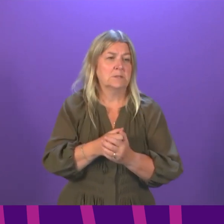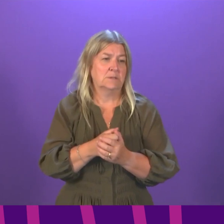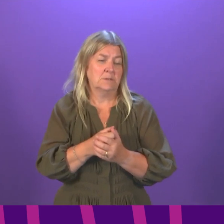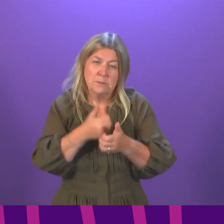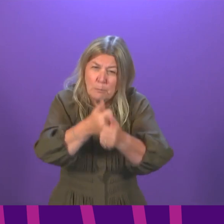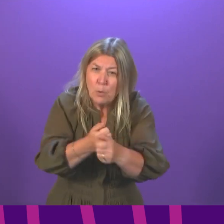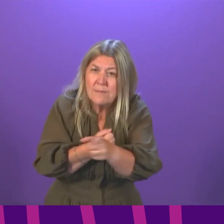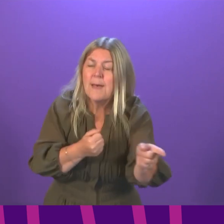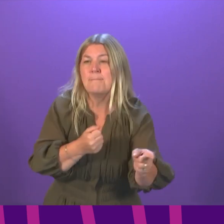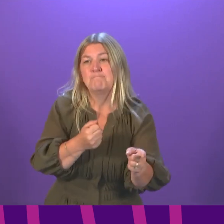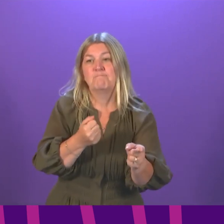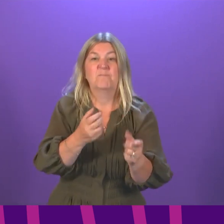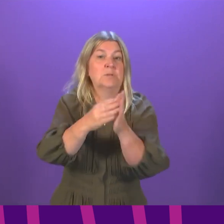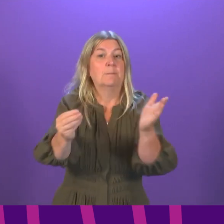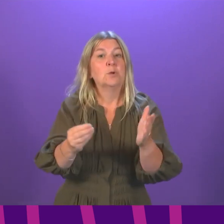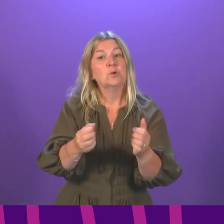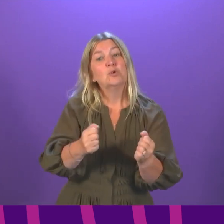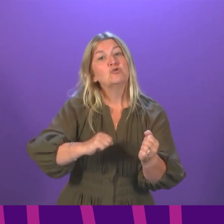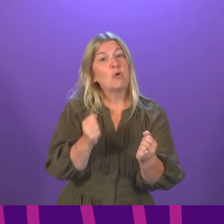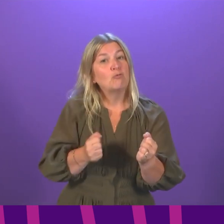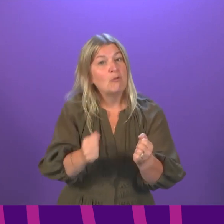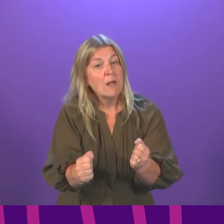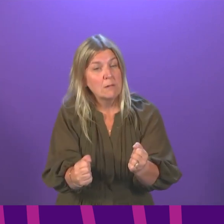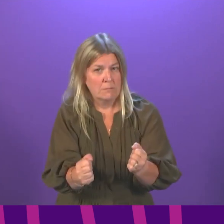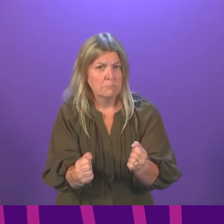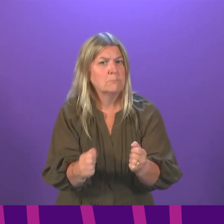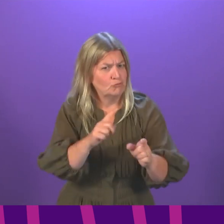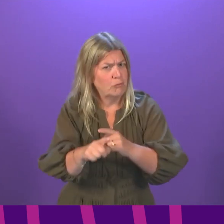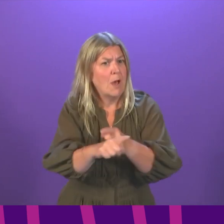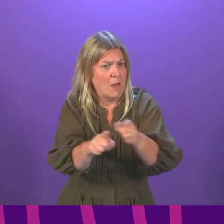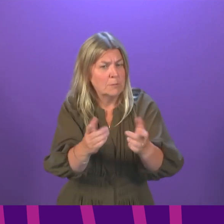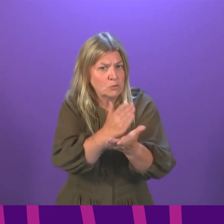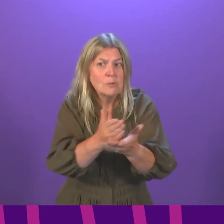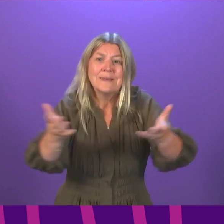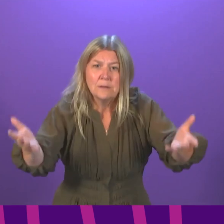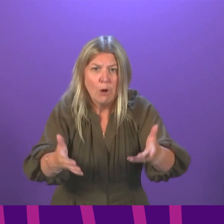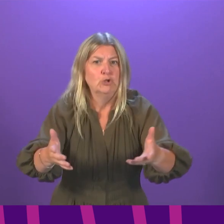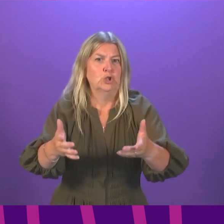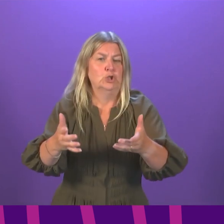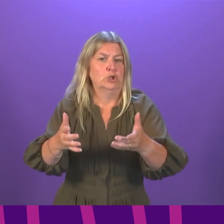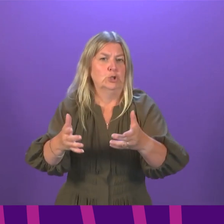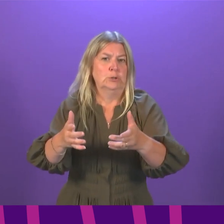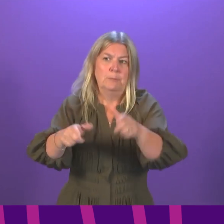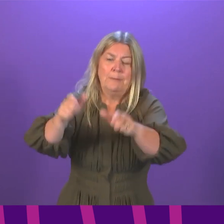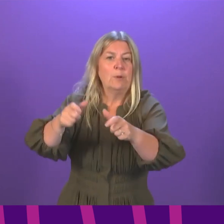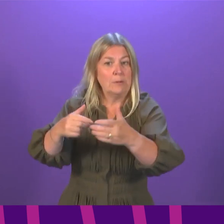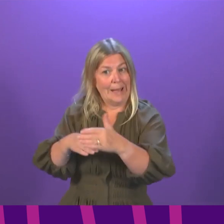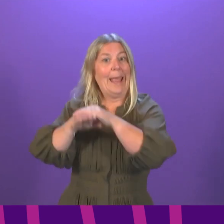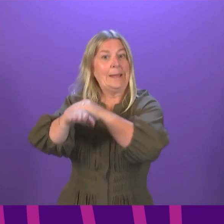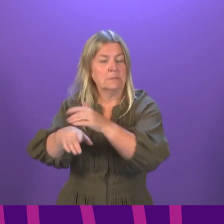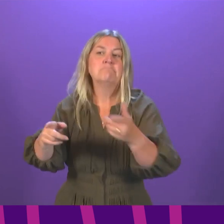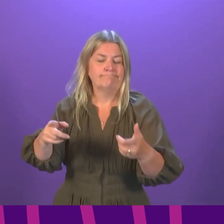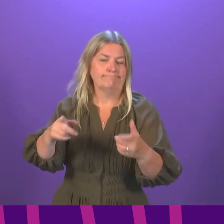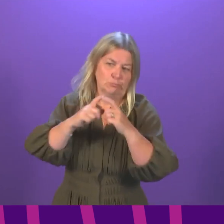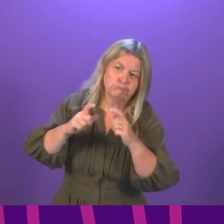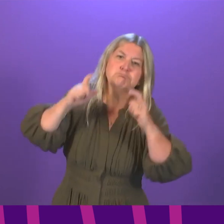enforce and to encourage people to do things that we consider are necessary. We have all got a part to